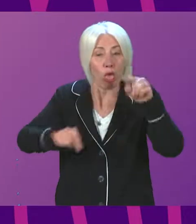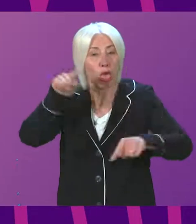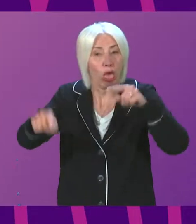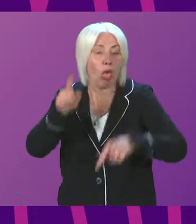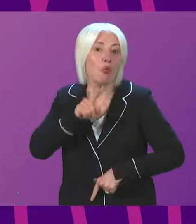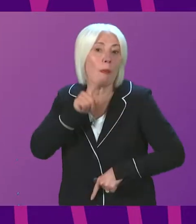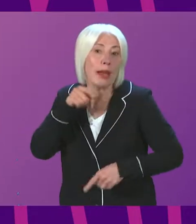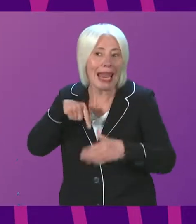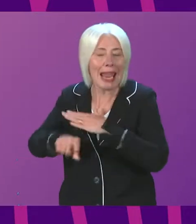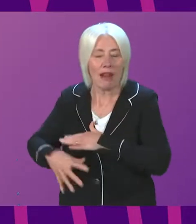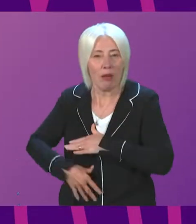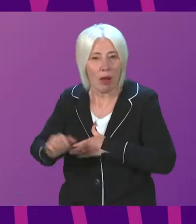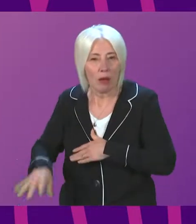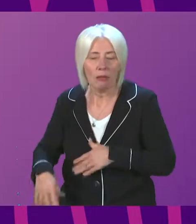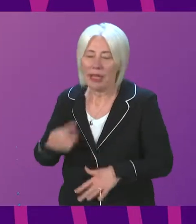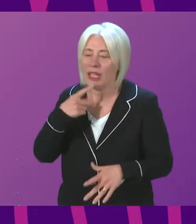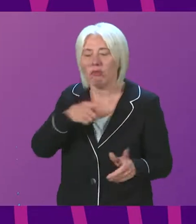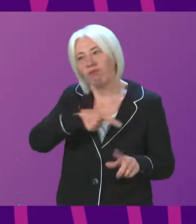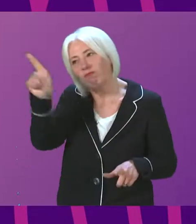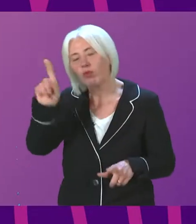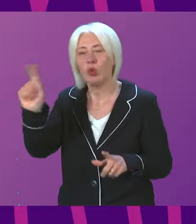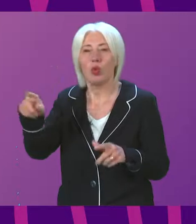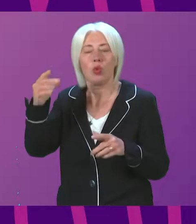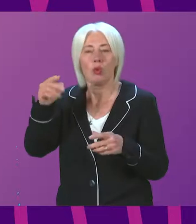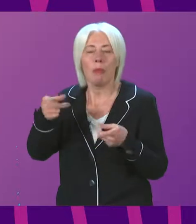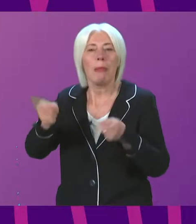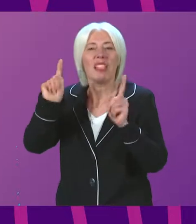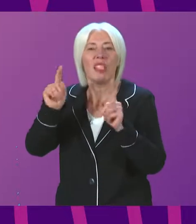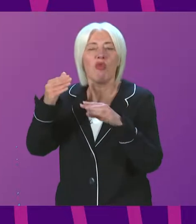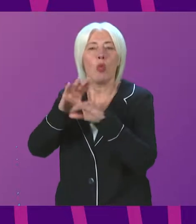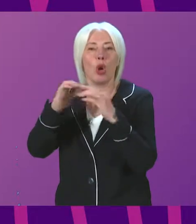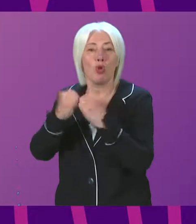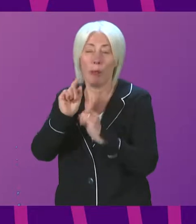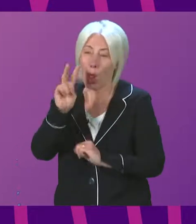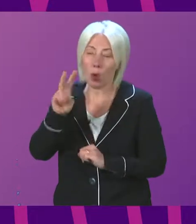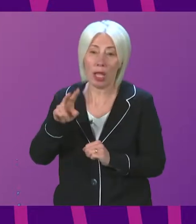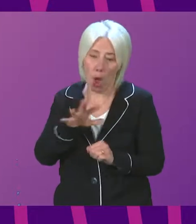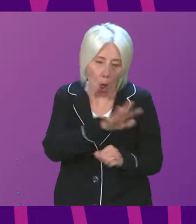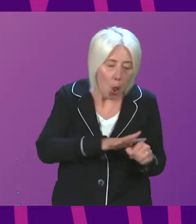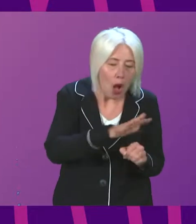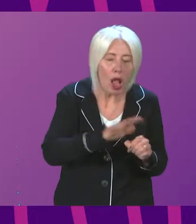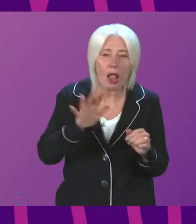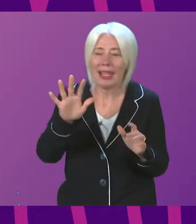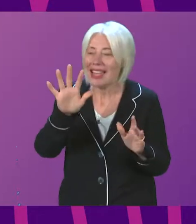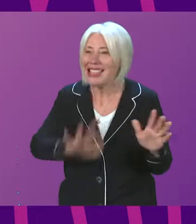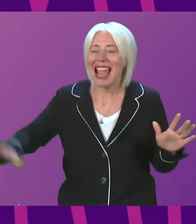inquiries to the relevant Ministerial Working Group. First Minister, it appears local and national government are at an impasse. I am aware that